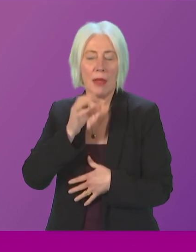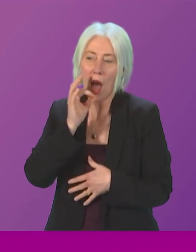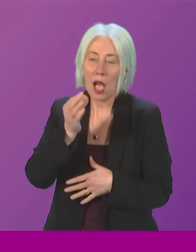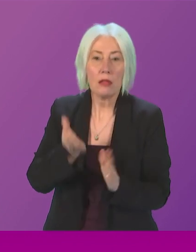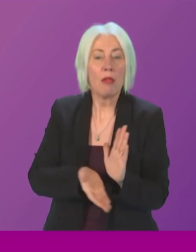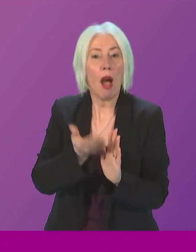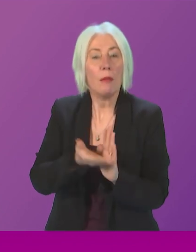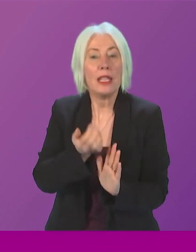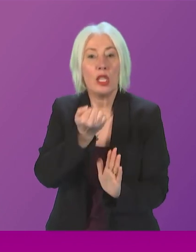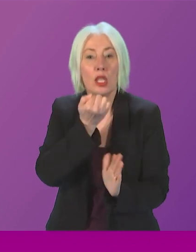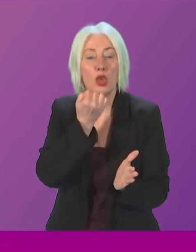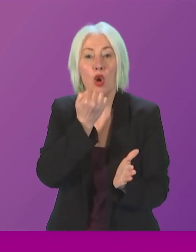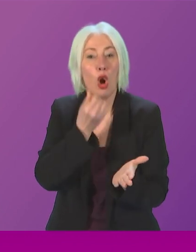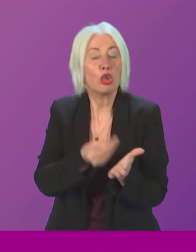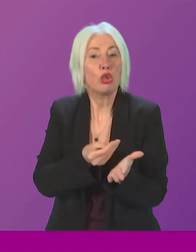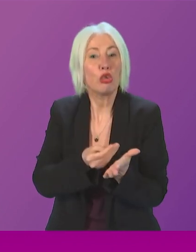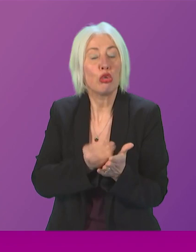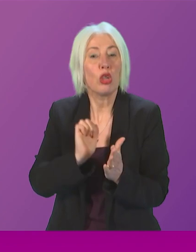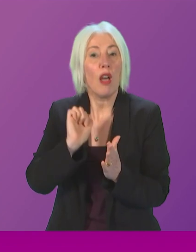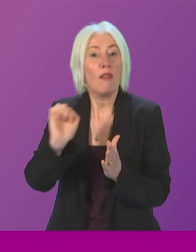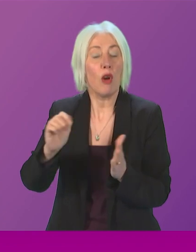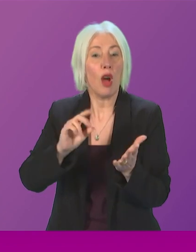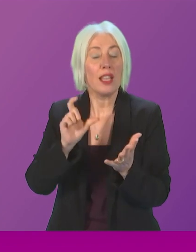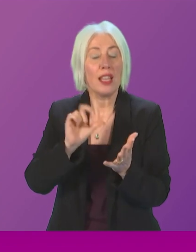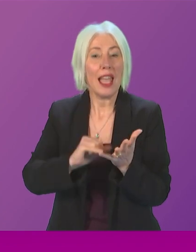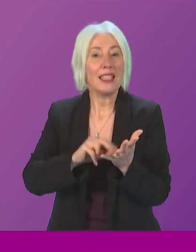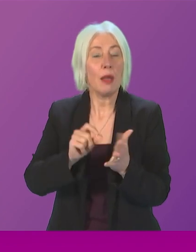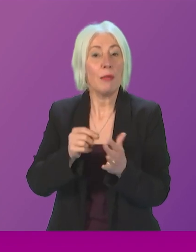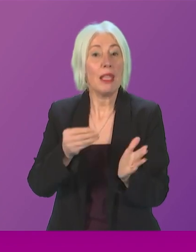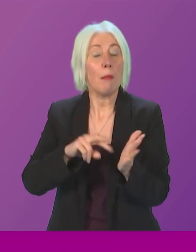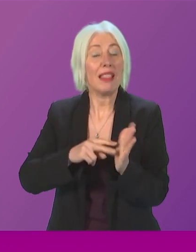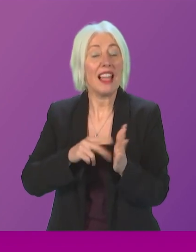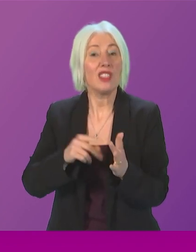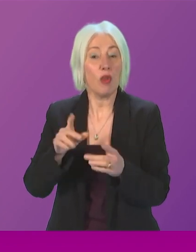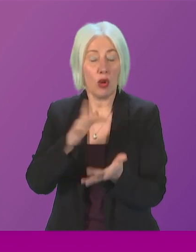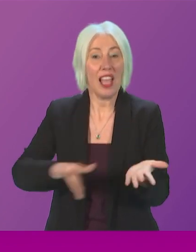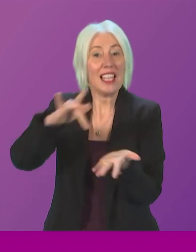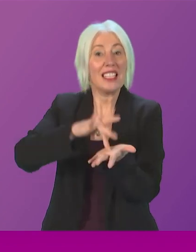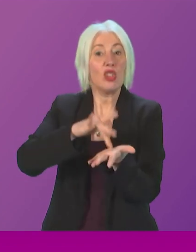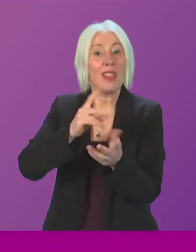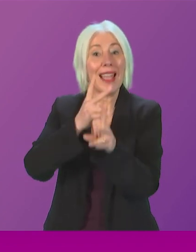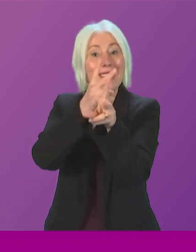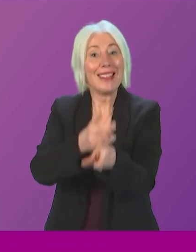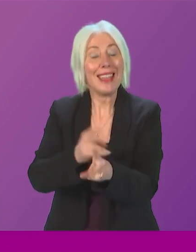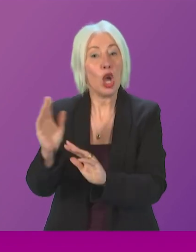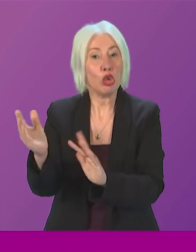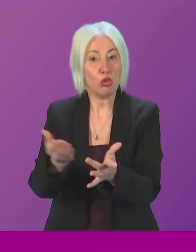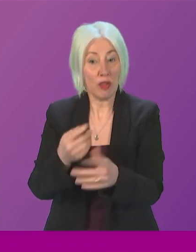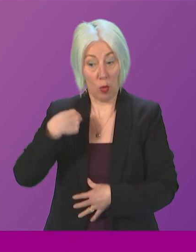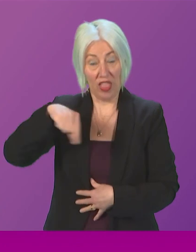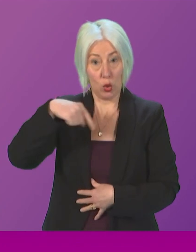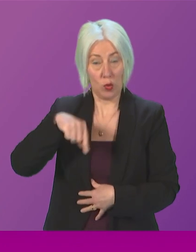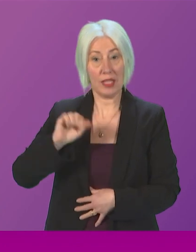of the SNP's controversial plans for a centralised care service to be given to them this week. Hamza